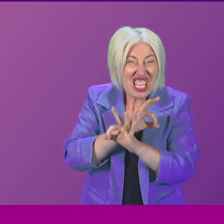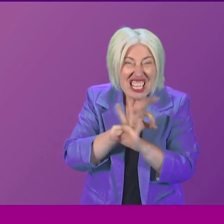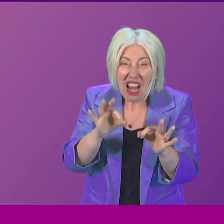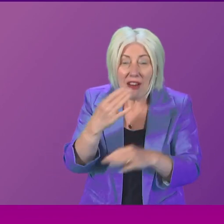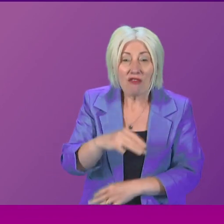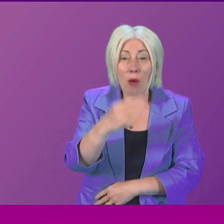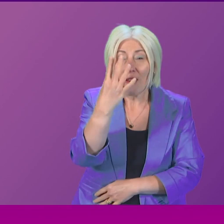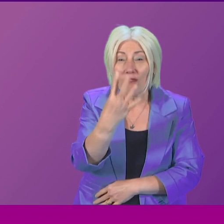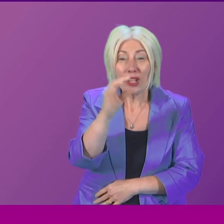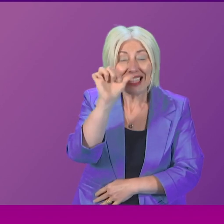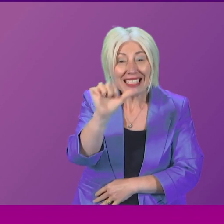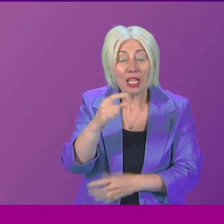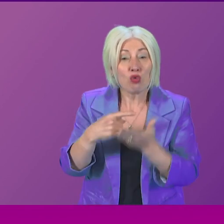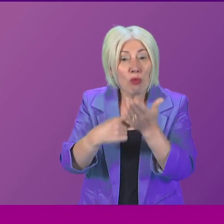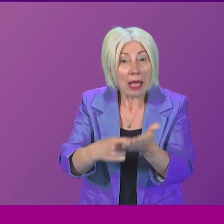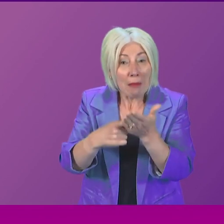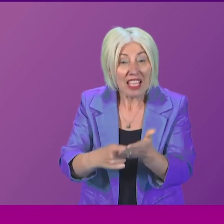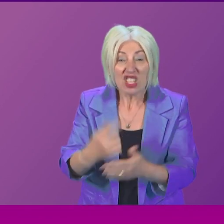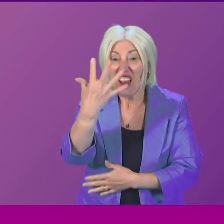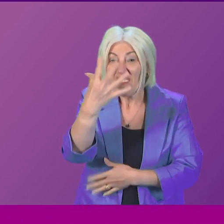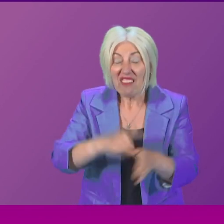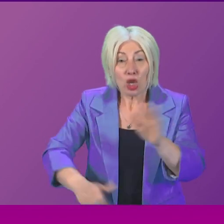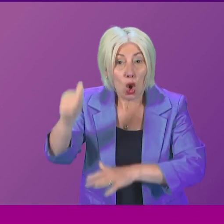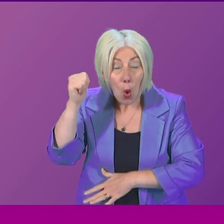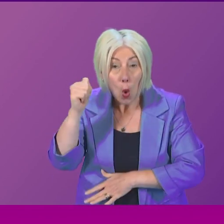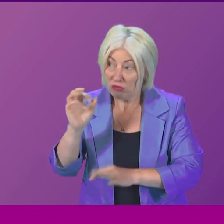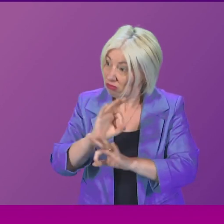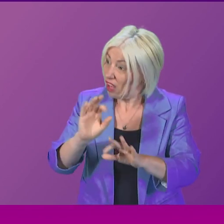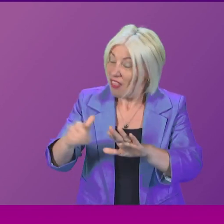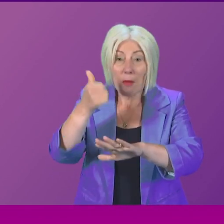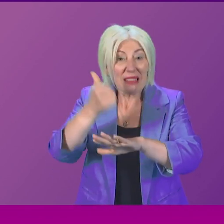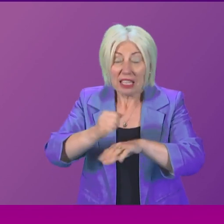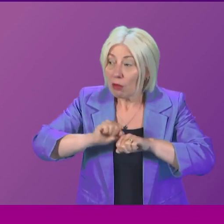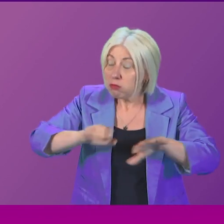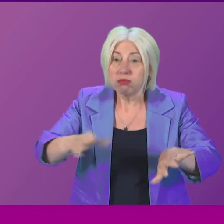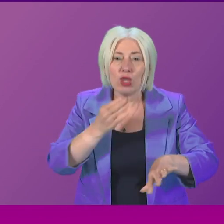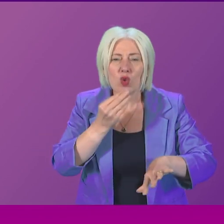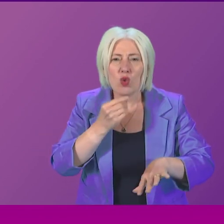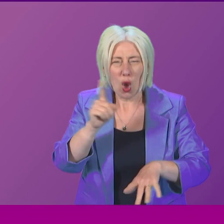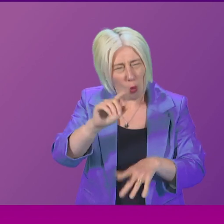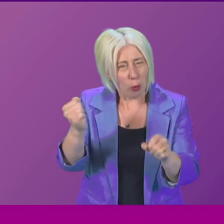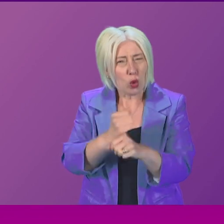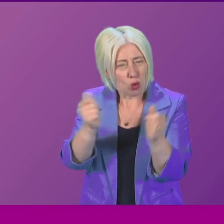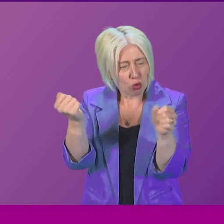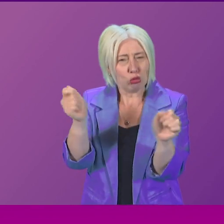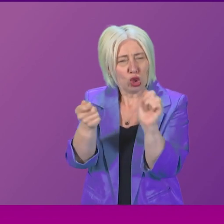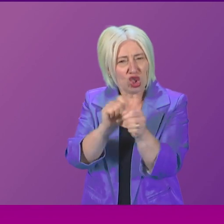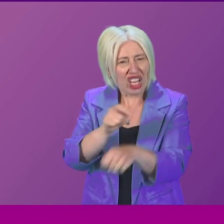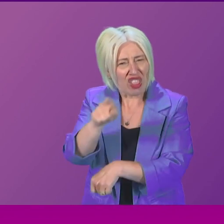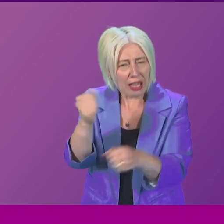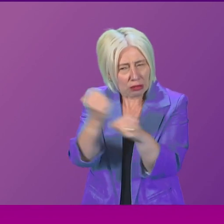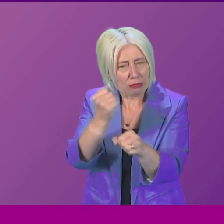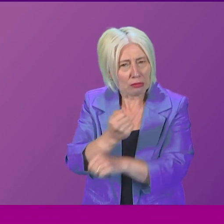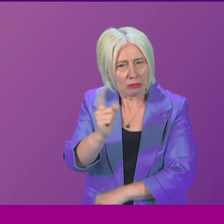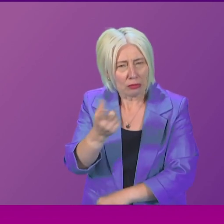46 recommendations made five years ago have been implemented? And can I ask him, what will he do to rectify that? First Minister.